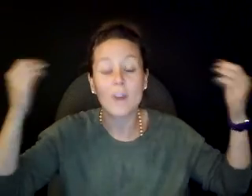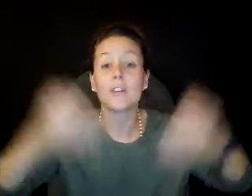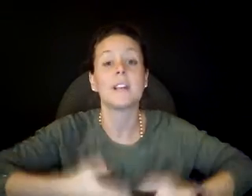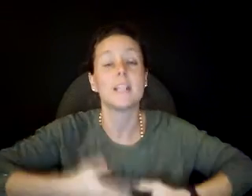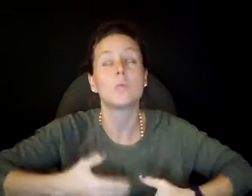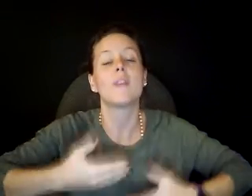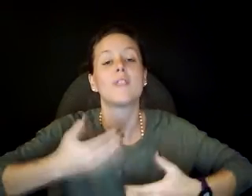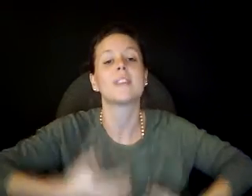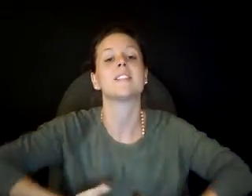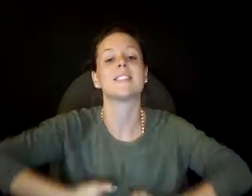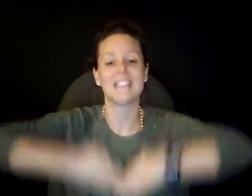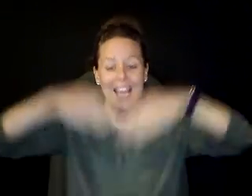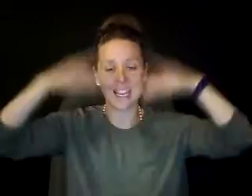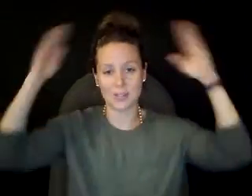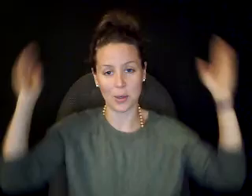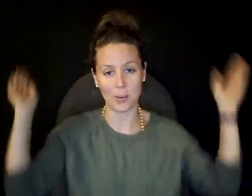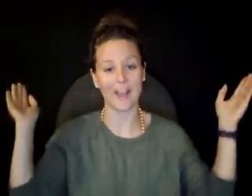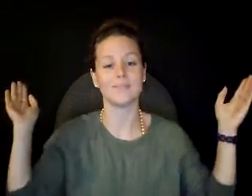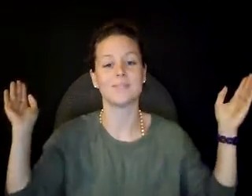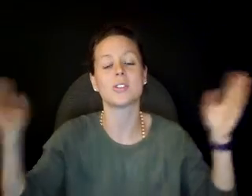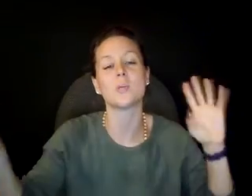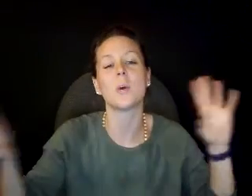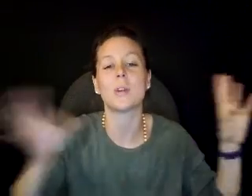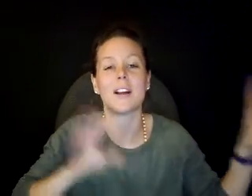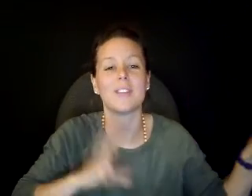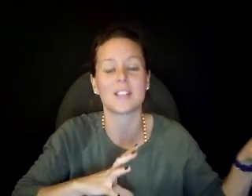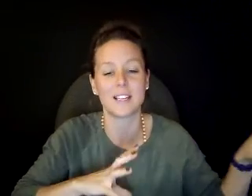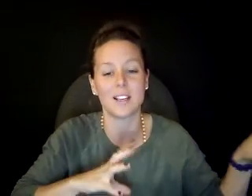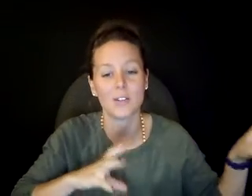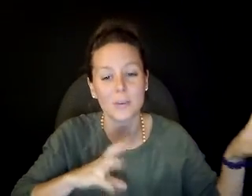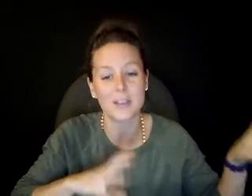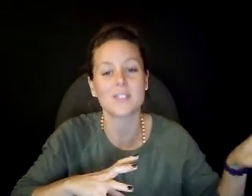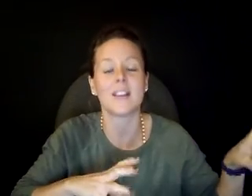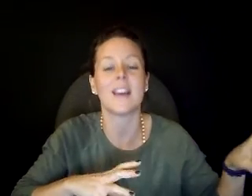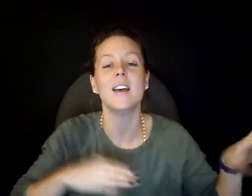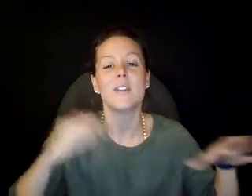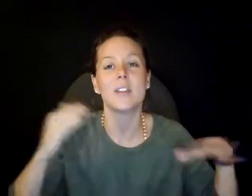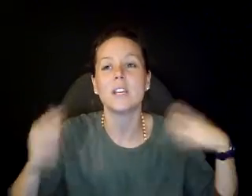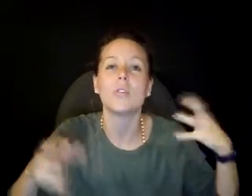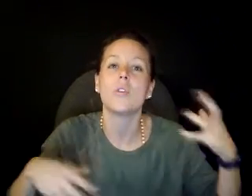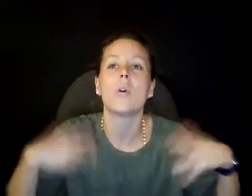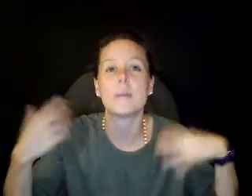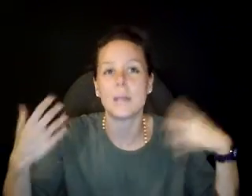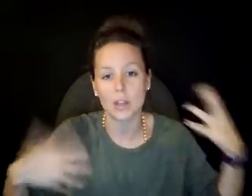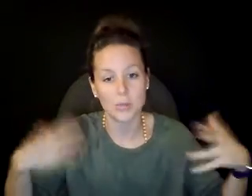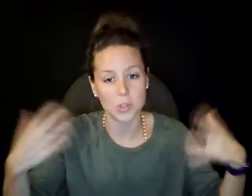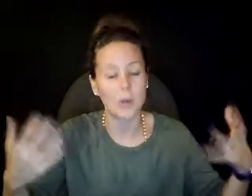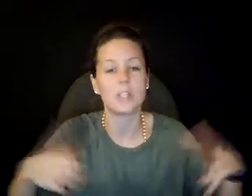forgiveness takes away. So this is what we are kind of extending on from yesterday, that even though we may look out into our world